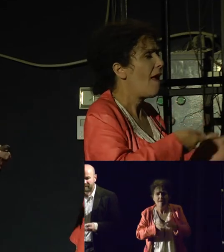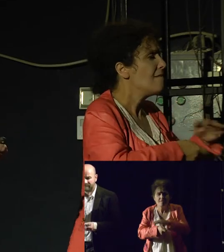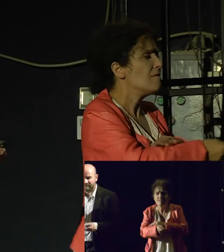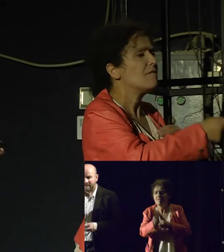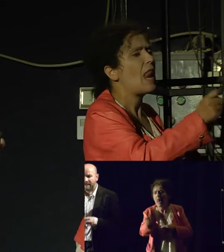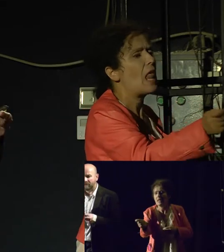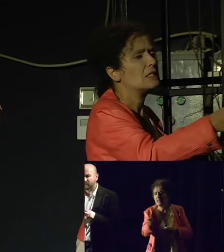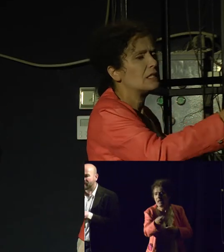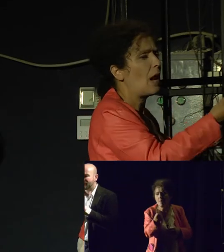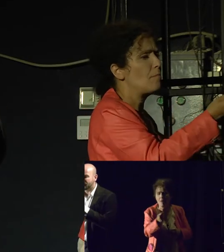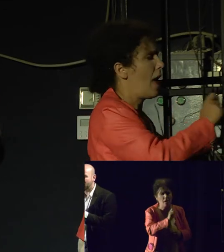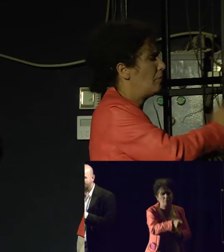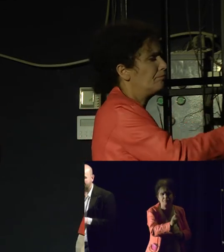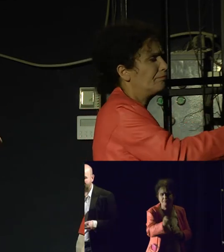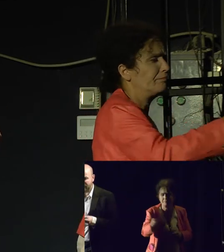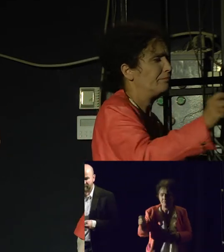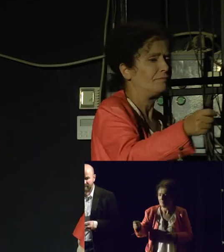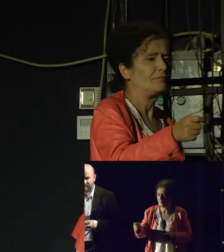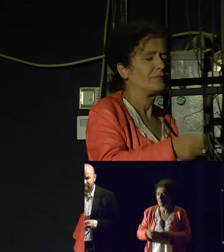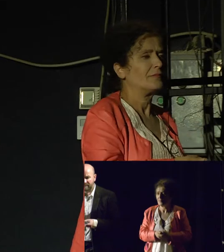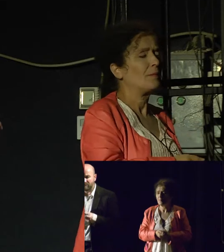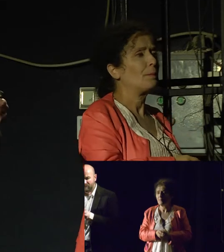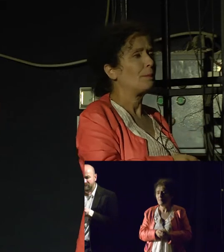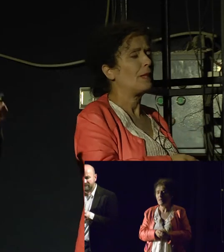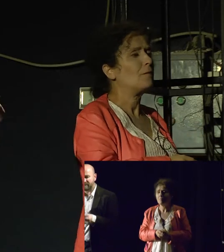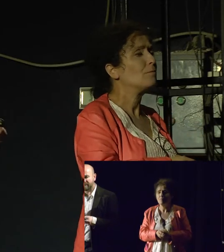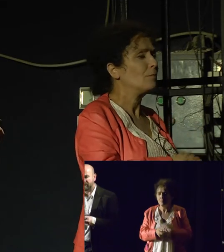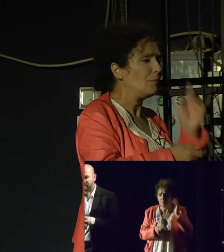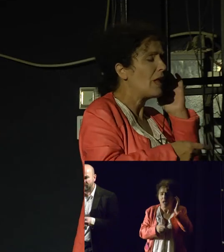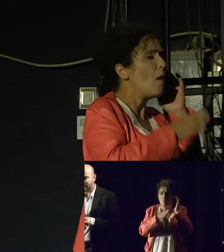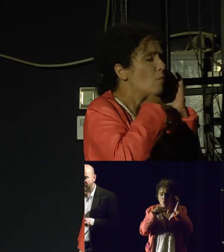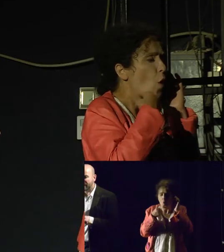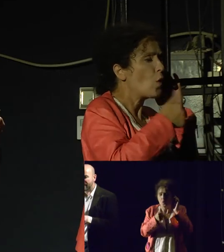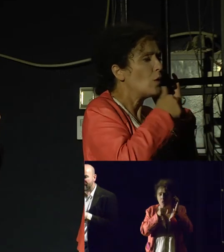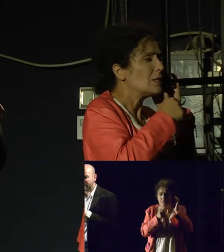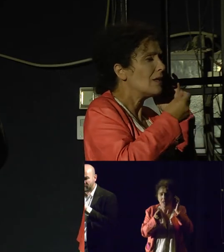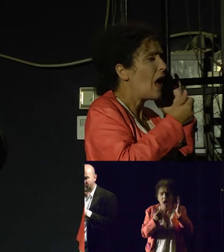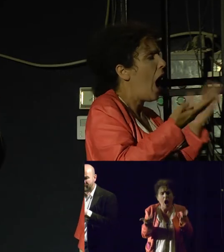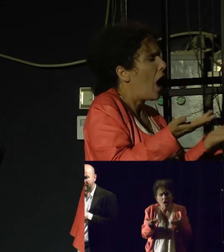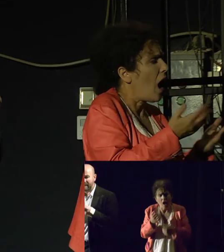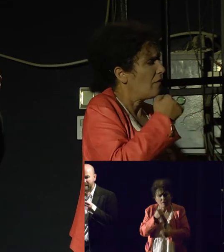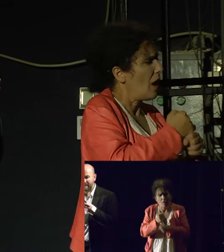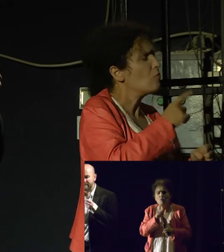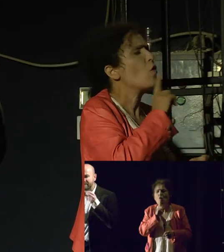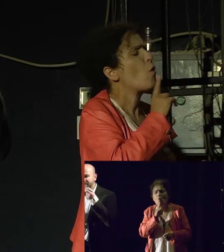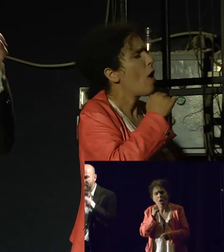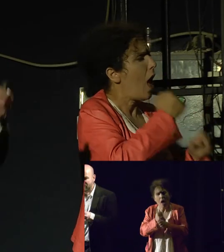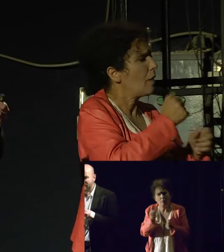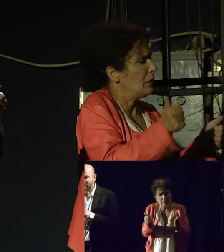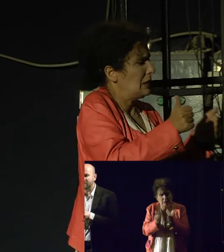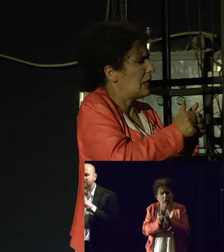think tanks and also a pro-Brexit think tank. Now, what do these things have in common? They have in common a